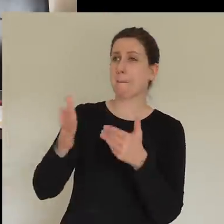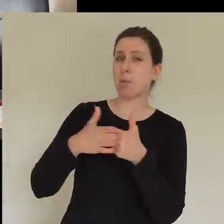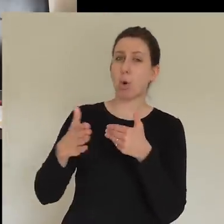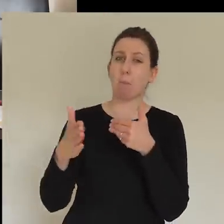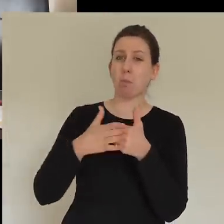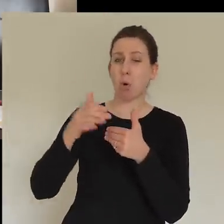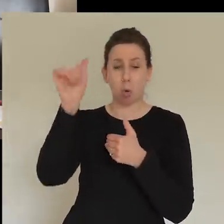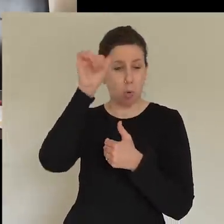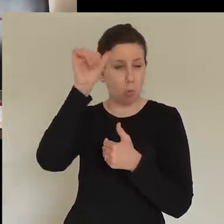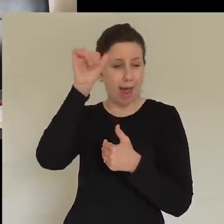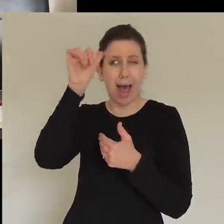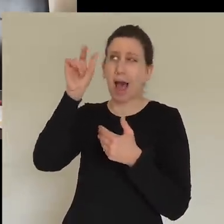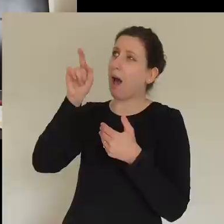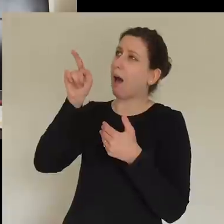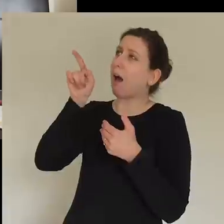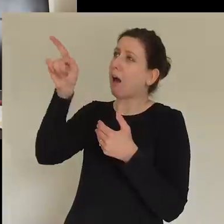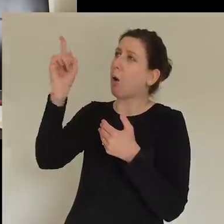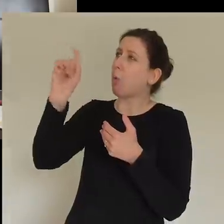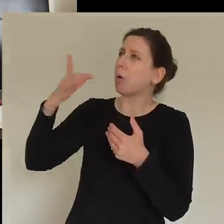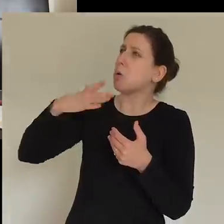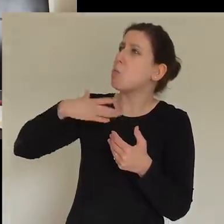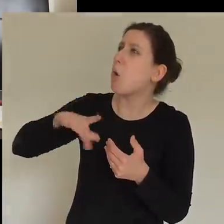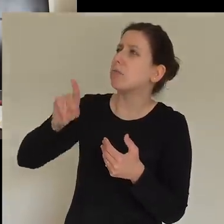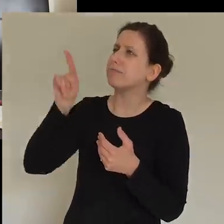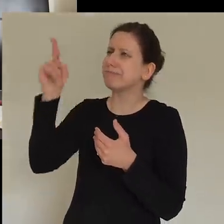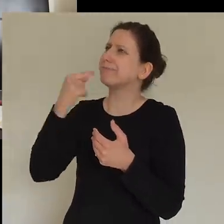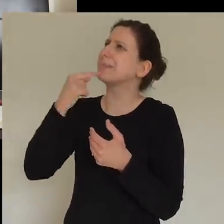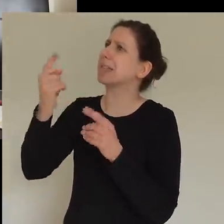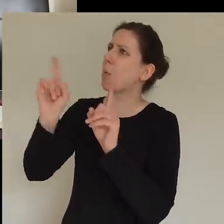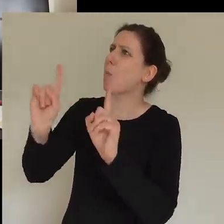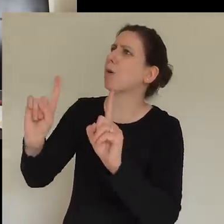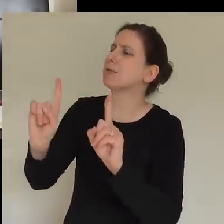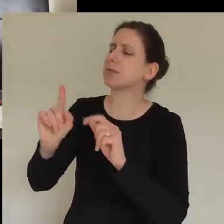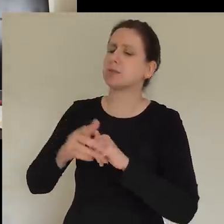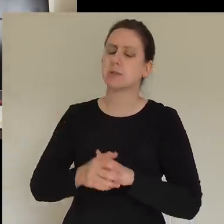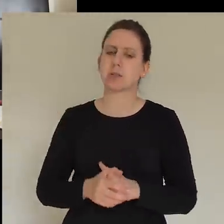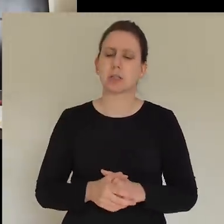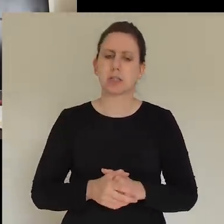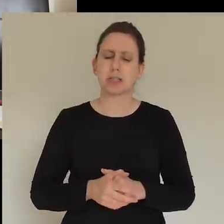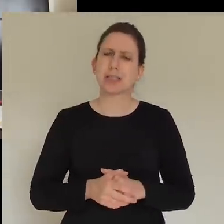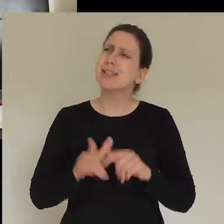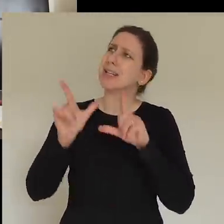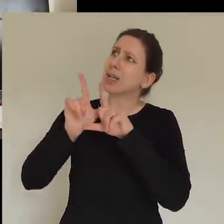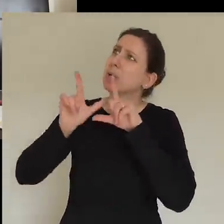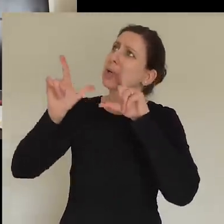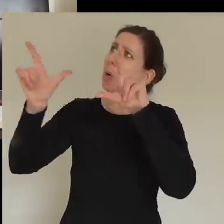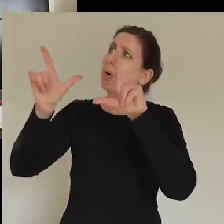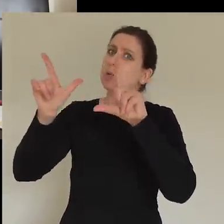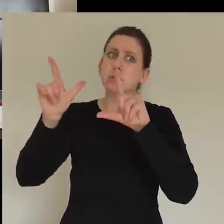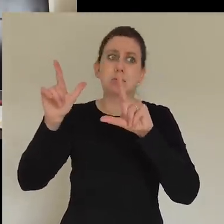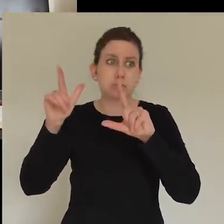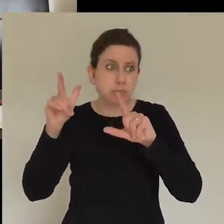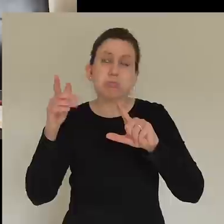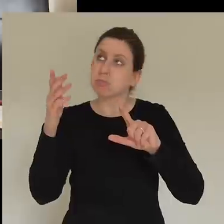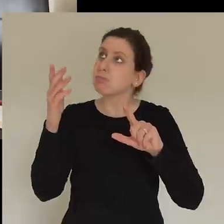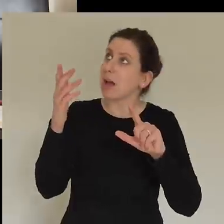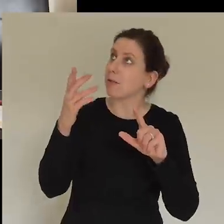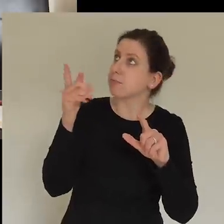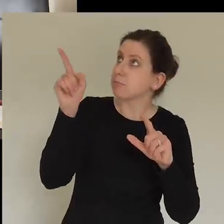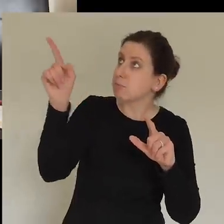and what you're doing. Lord, if there's people that we need to be working with and ministering alongside, if